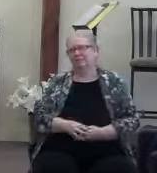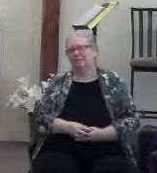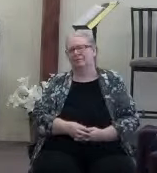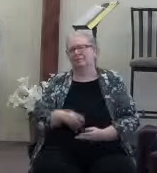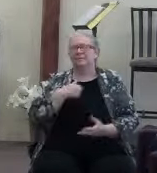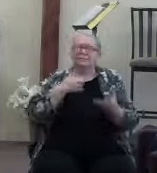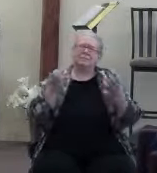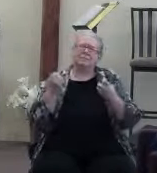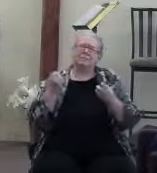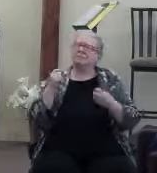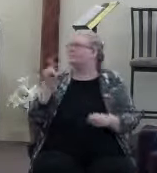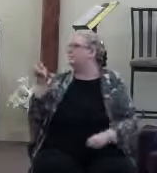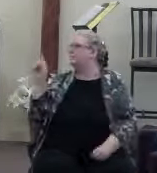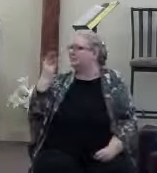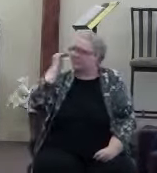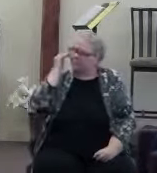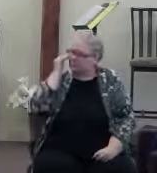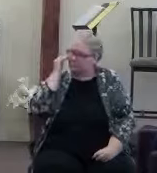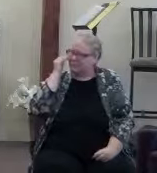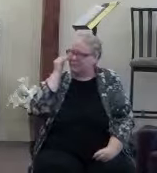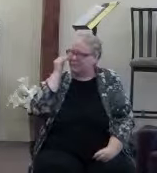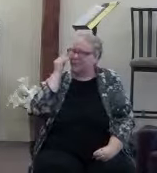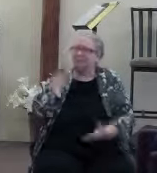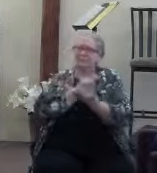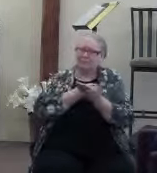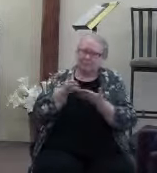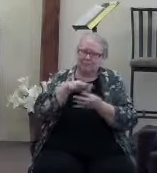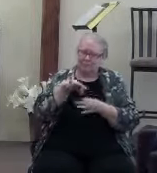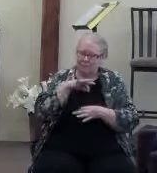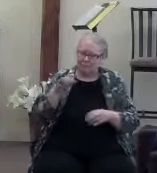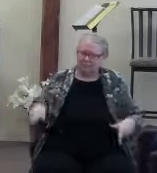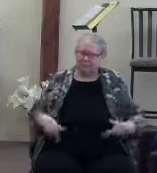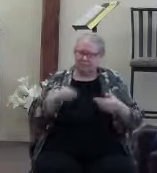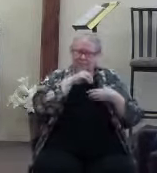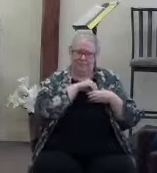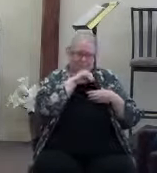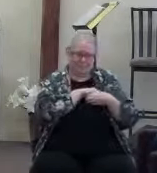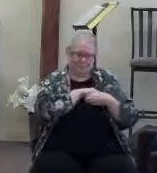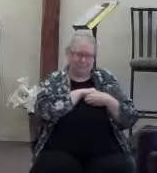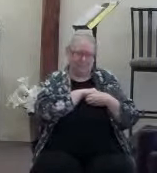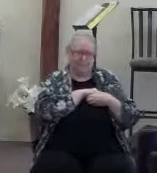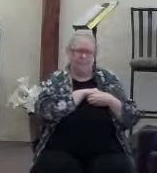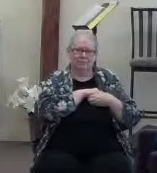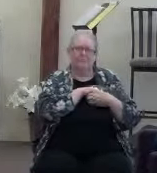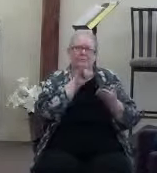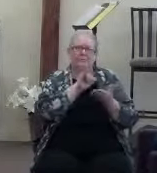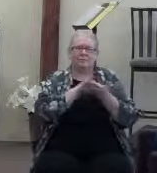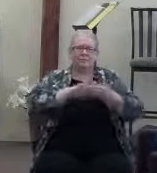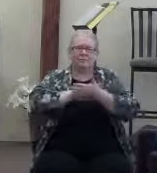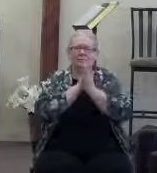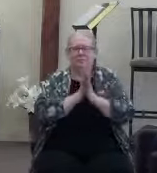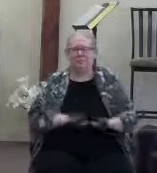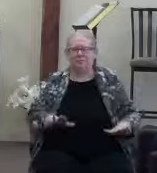I want you to know, every one of you, that the Holy Spirit lives in you, and that peace